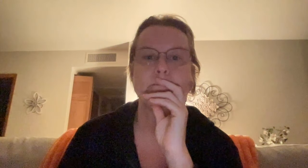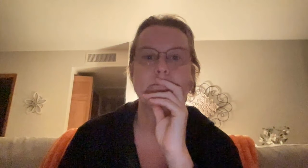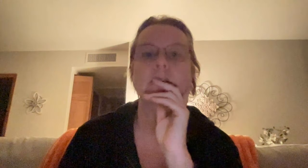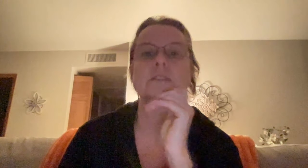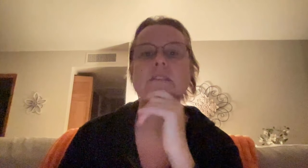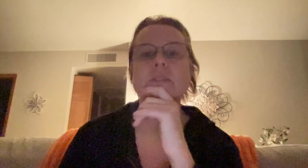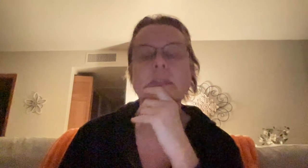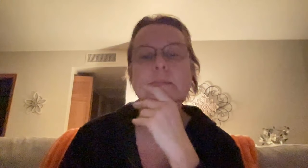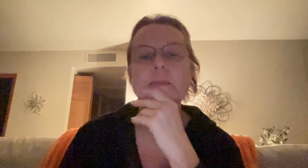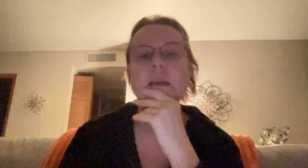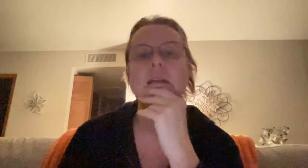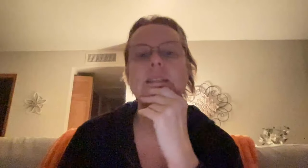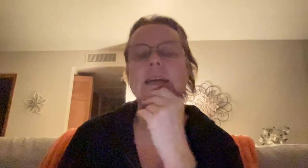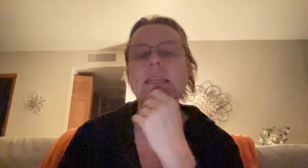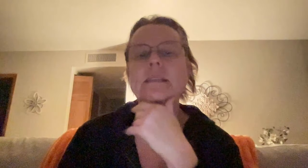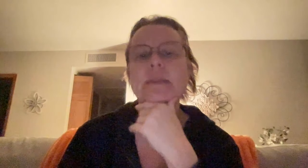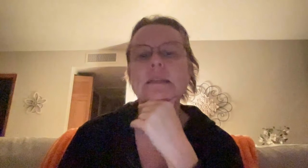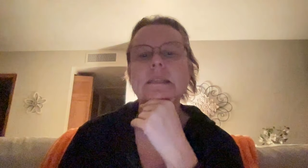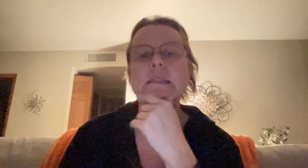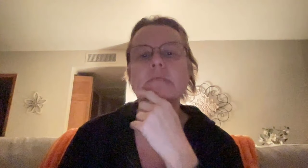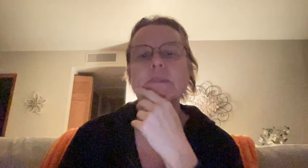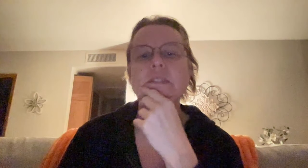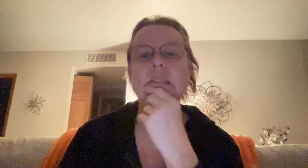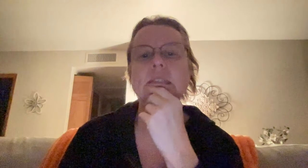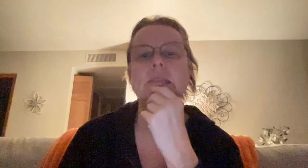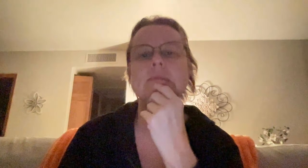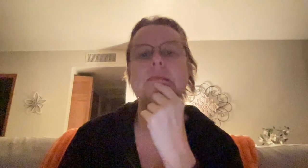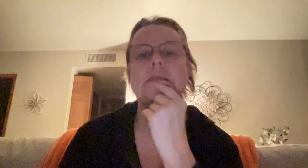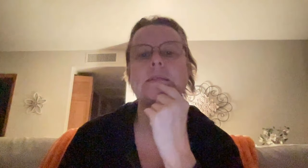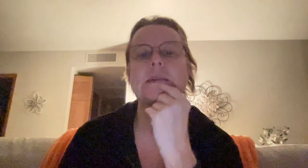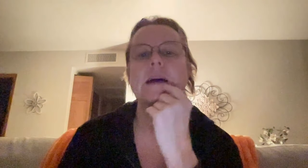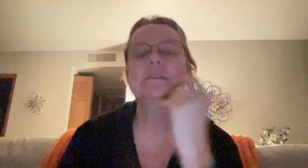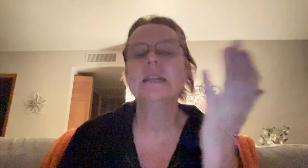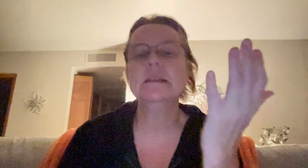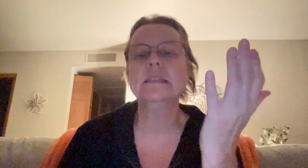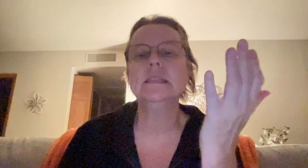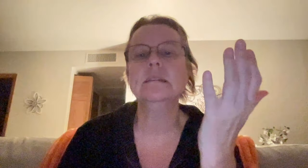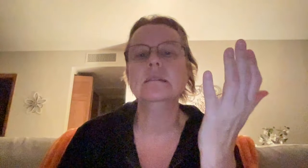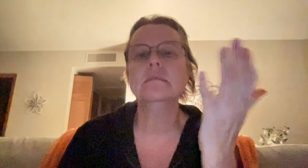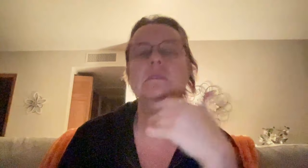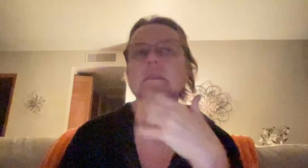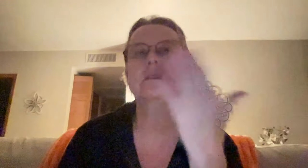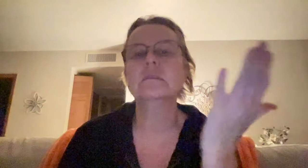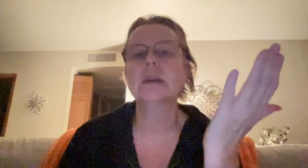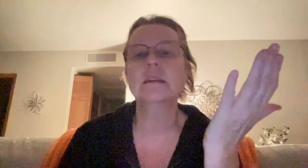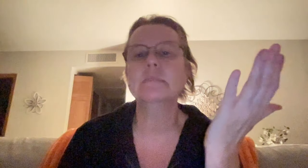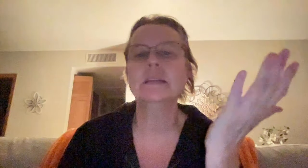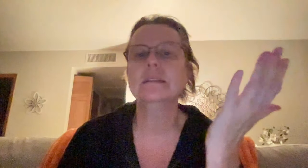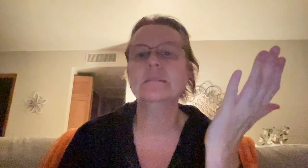No, no, it's interesting. It's not easy being a sensitive person, is it? I mean, it's not easy. Well, you know, I'm telling you,